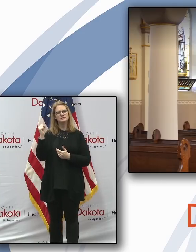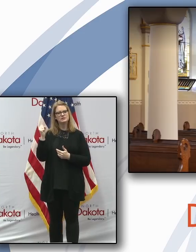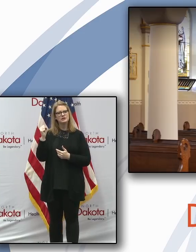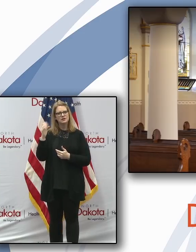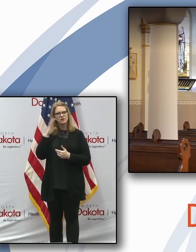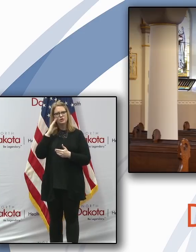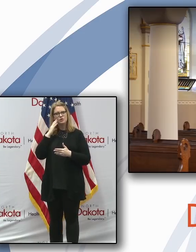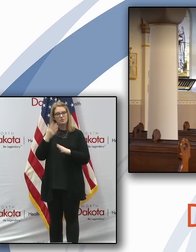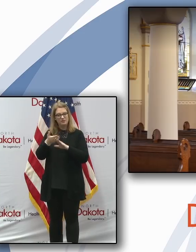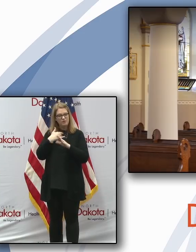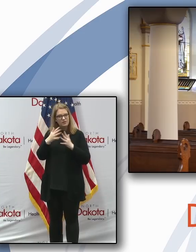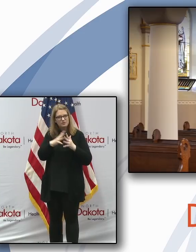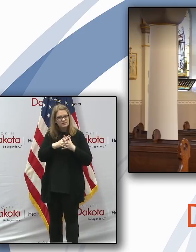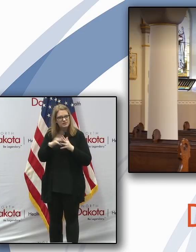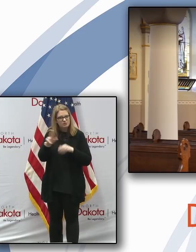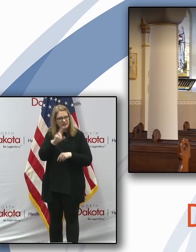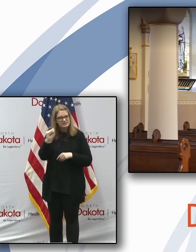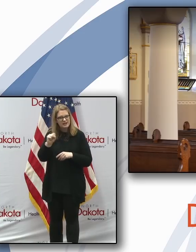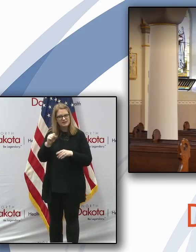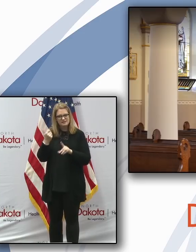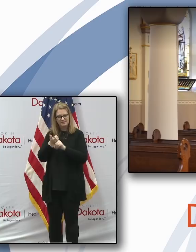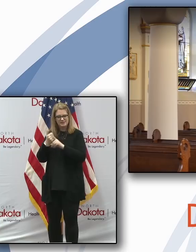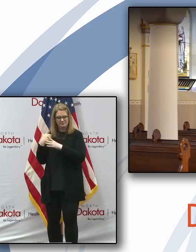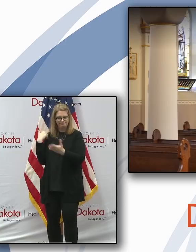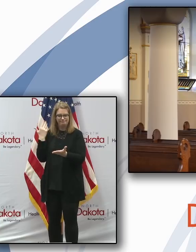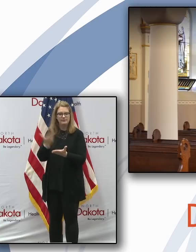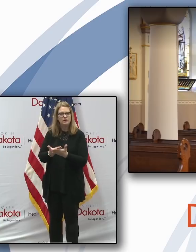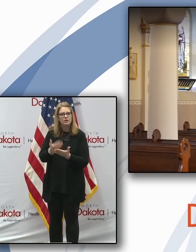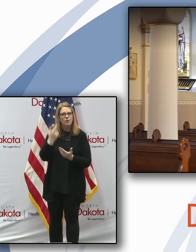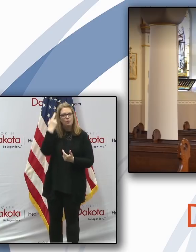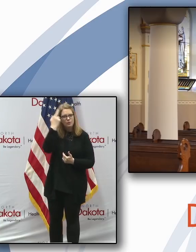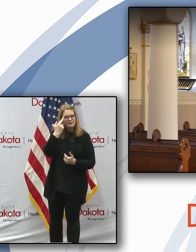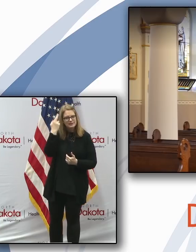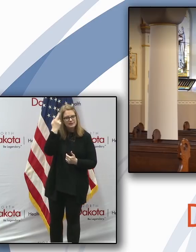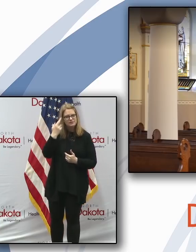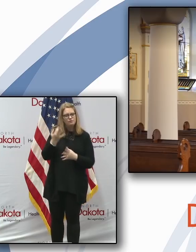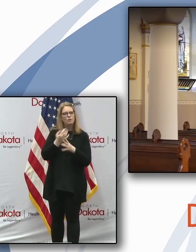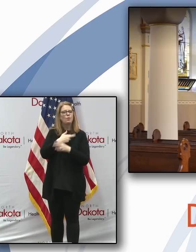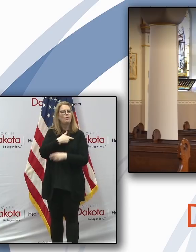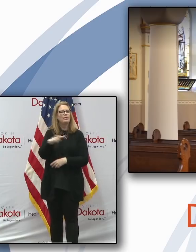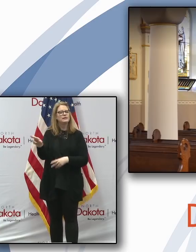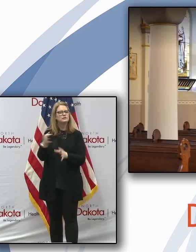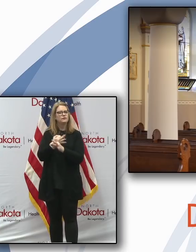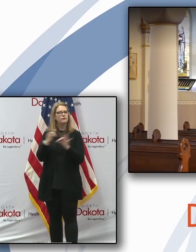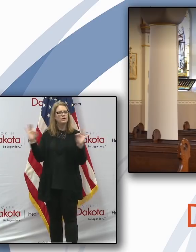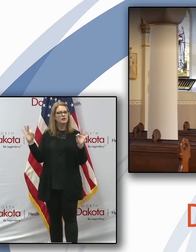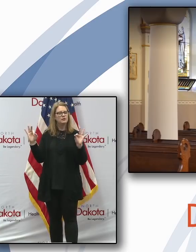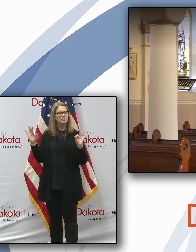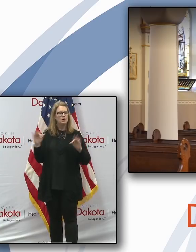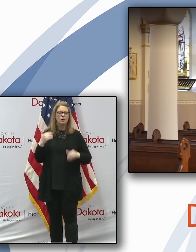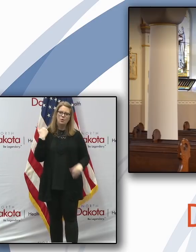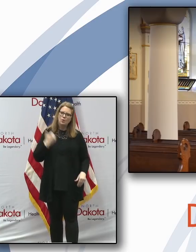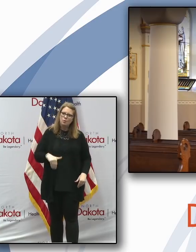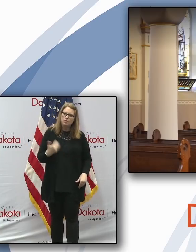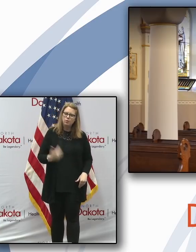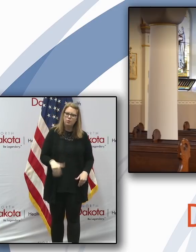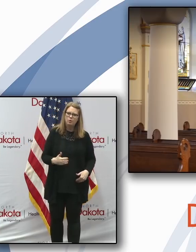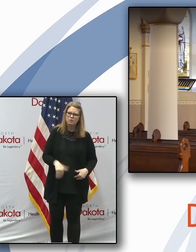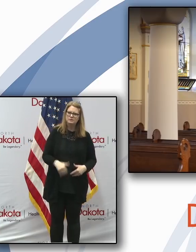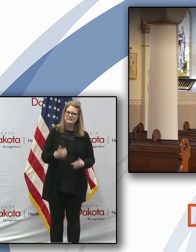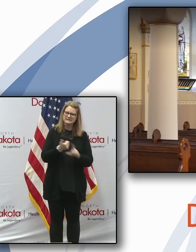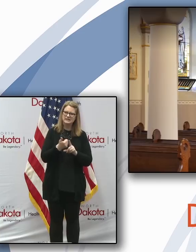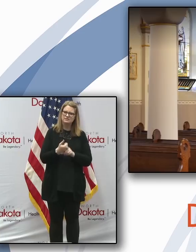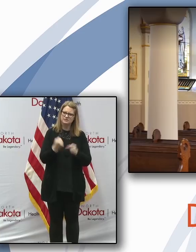even before there was the United States, and they came here for reasons of religious freedom. So we know this is a deep foundation in our